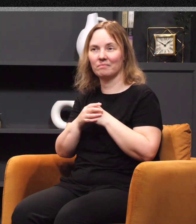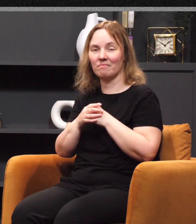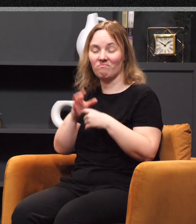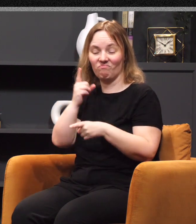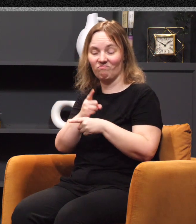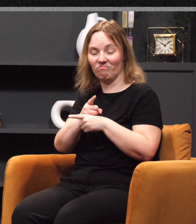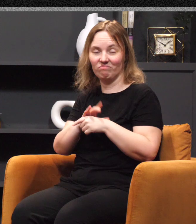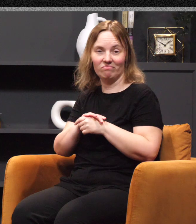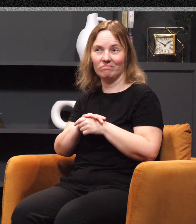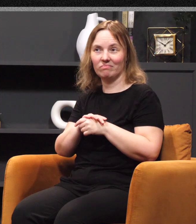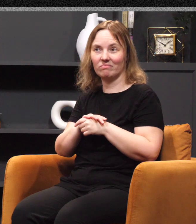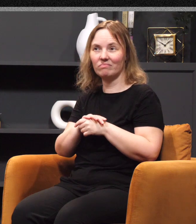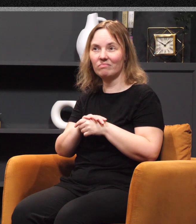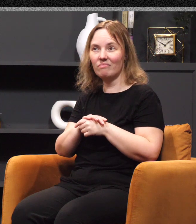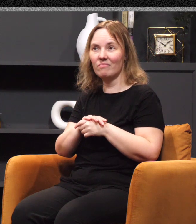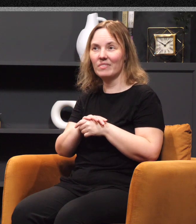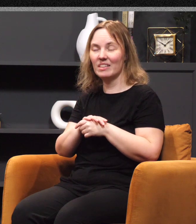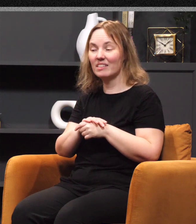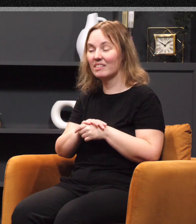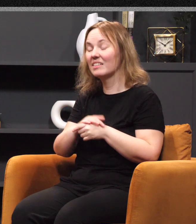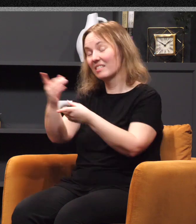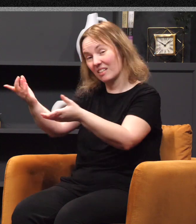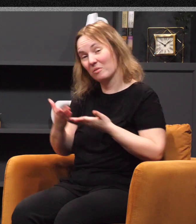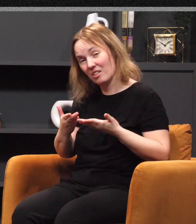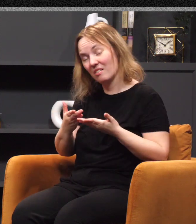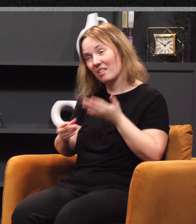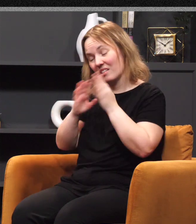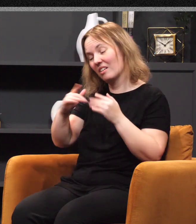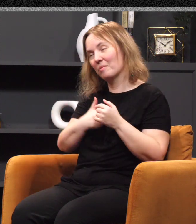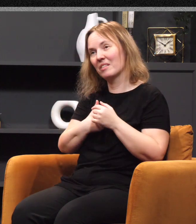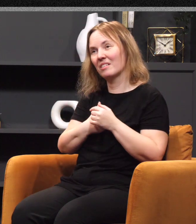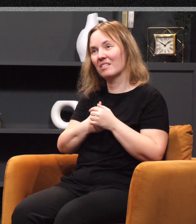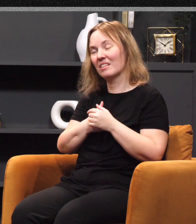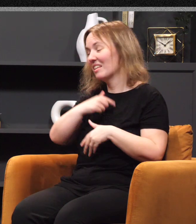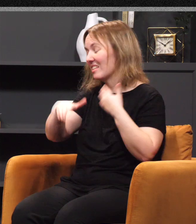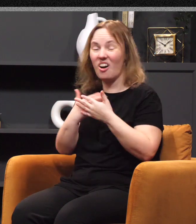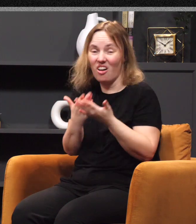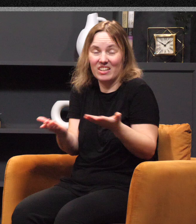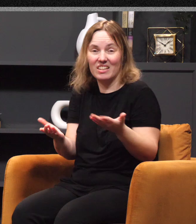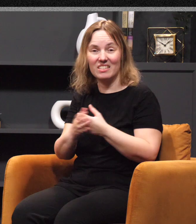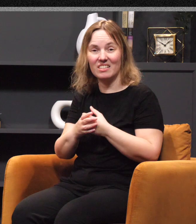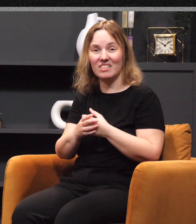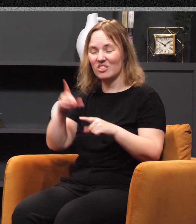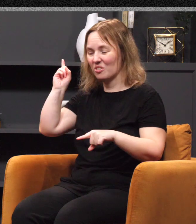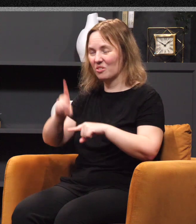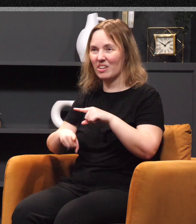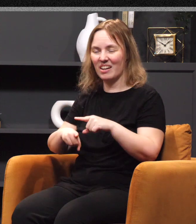Right? And then come back and talk to me. Because that's all it is. You can't change that